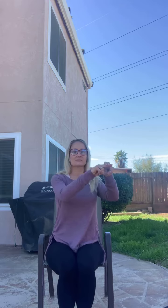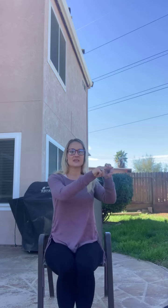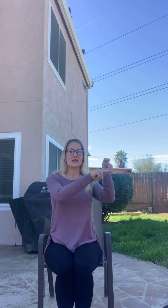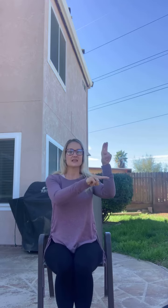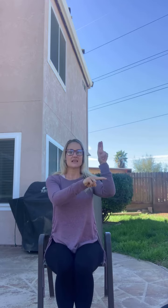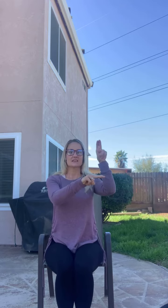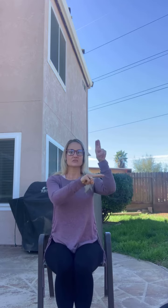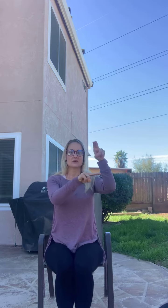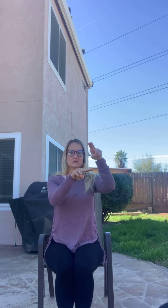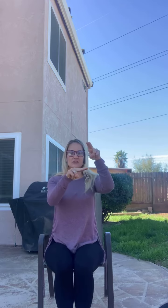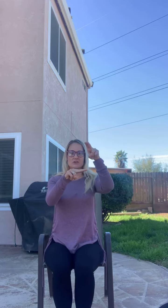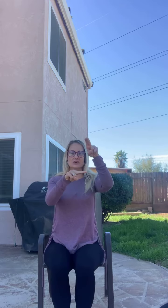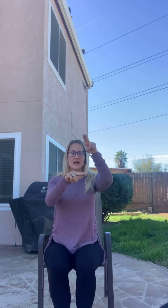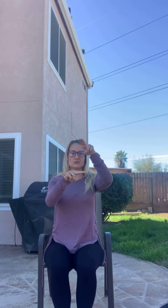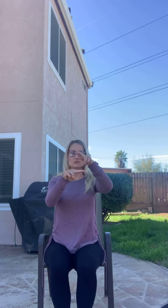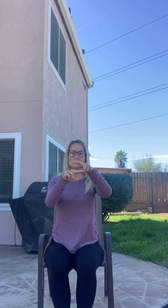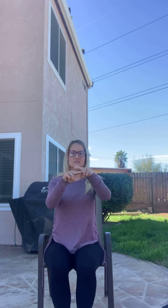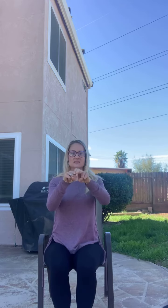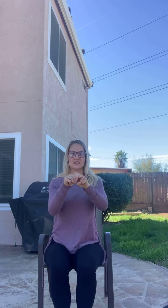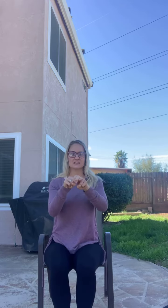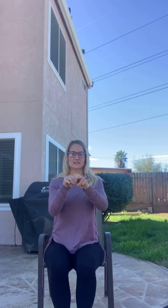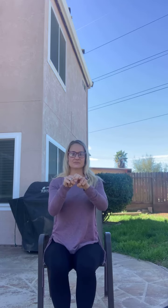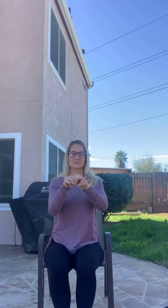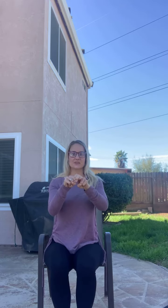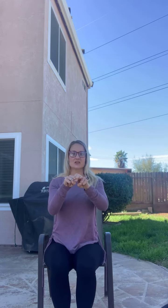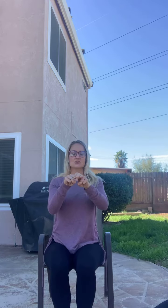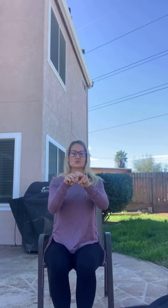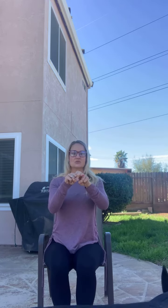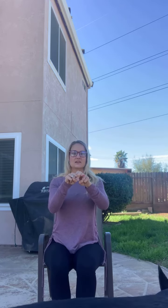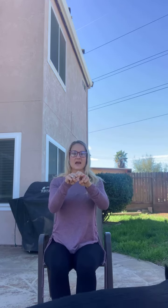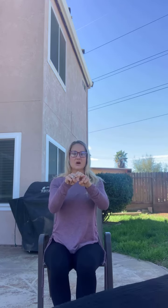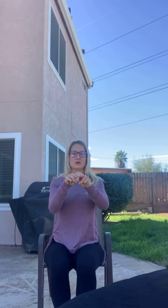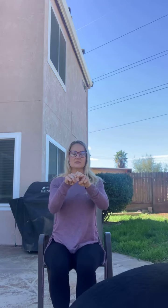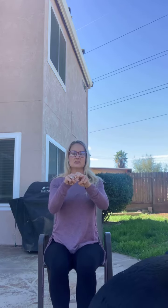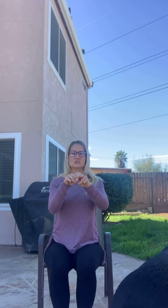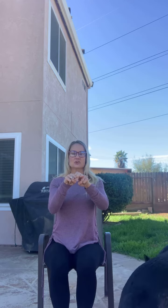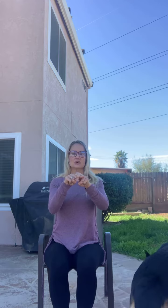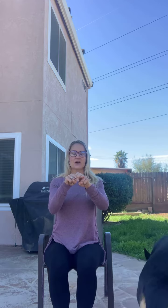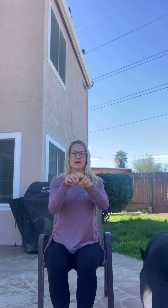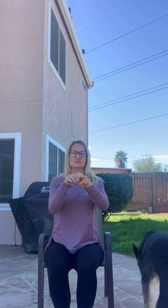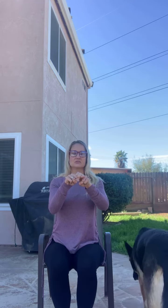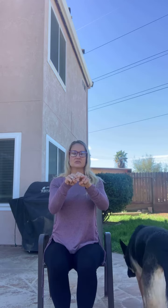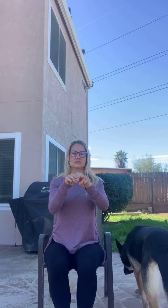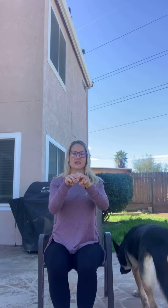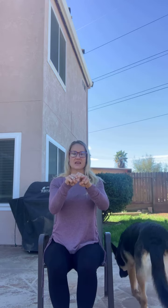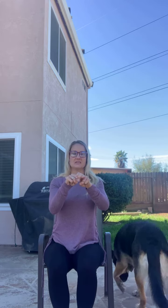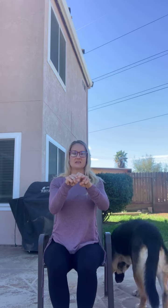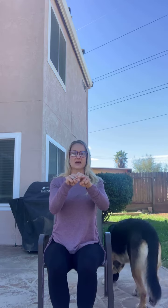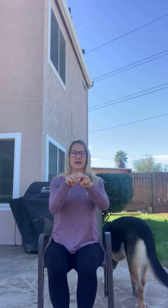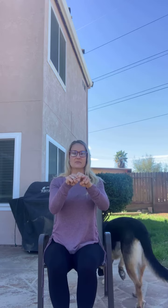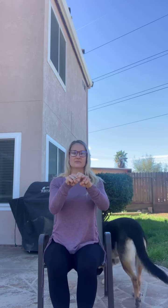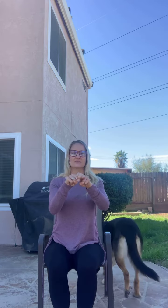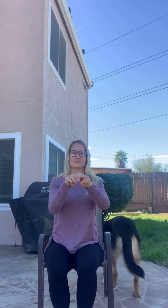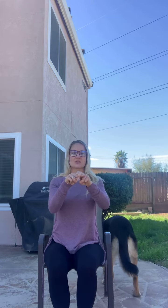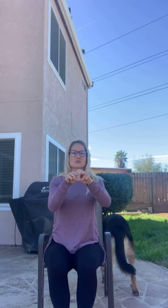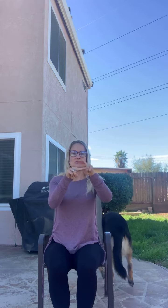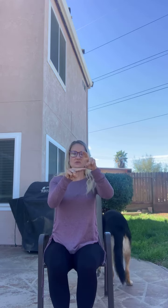Last week we learned how to sit. So now I'm gonna show you how to stand up. So